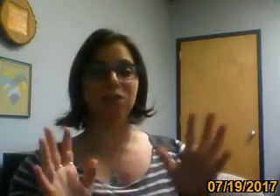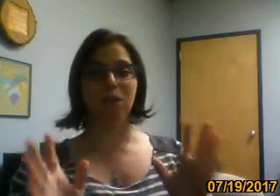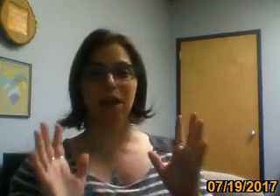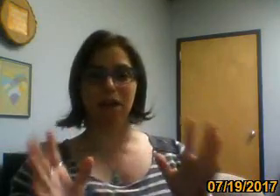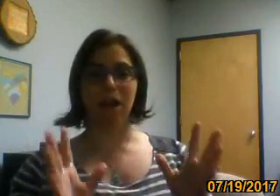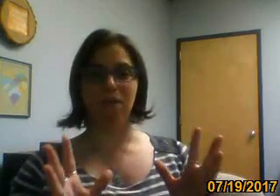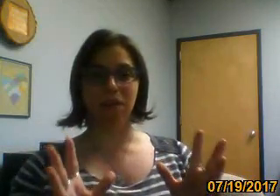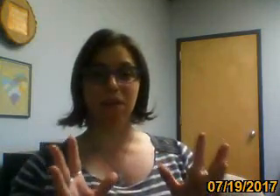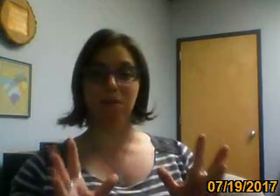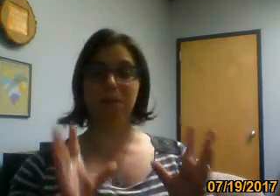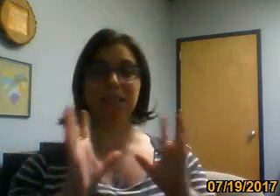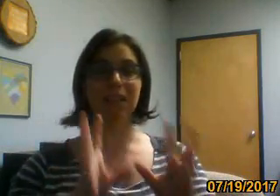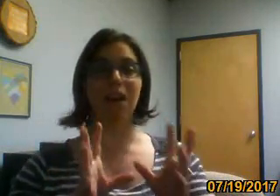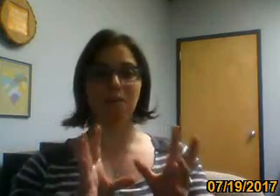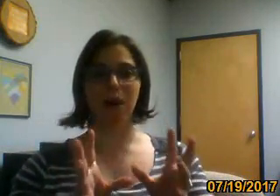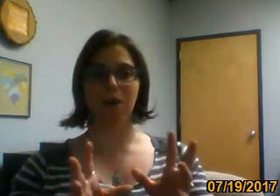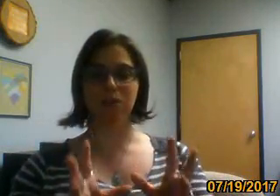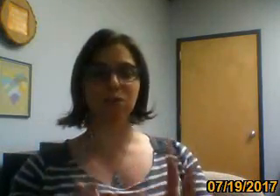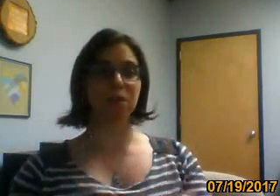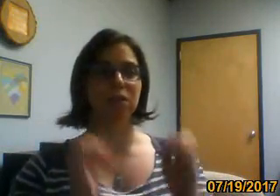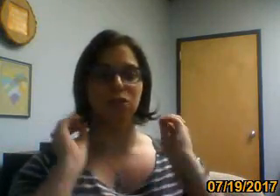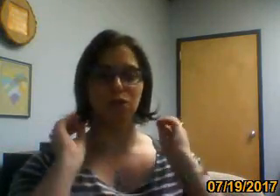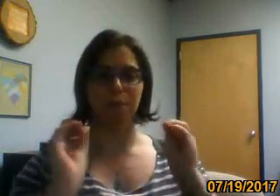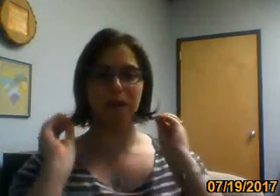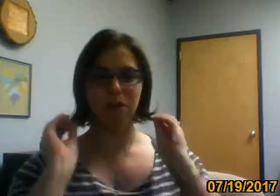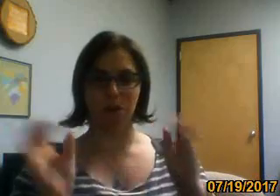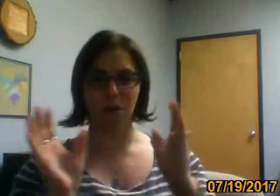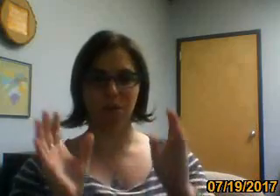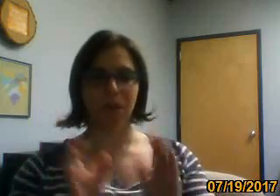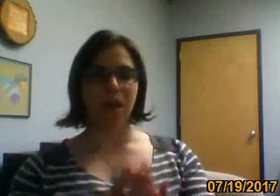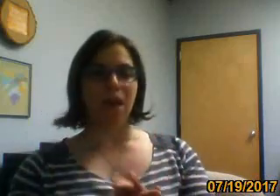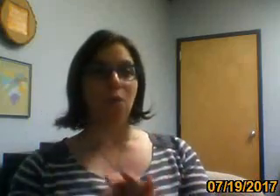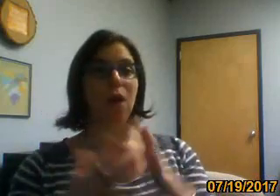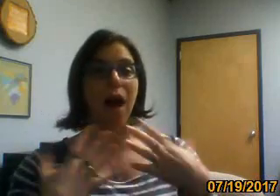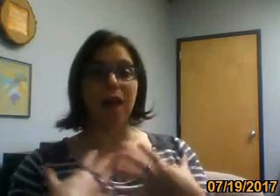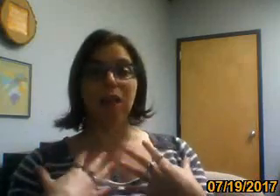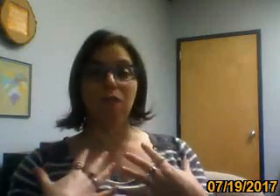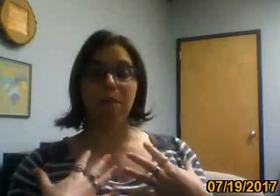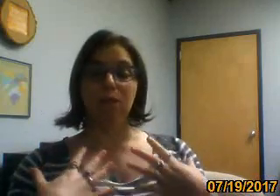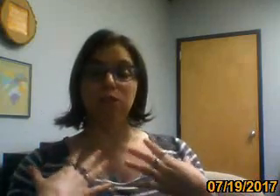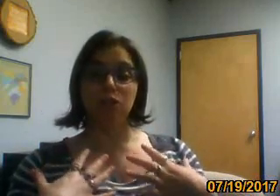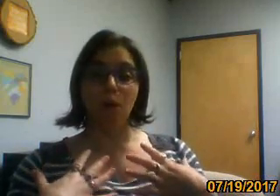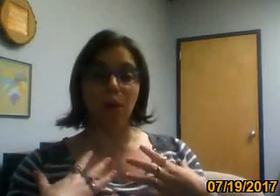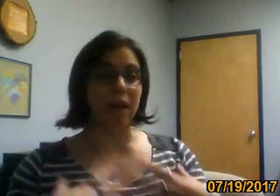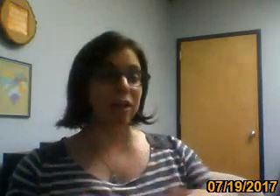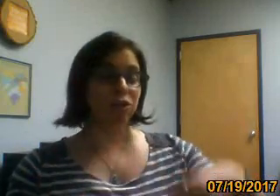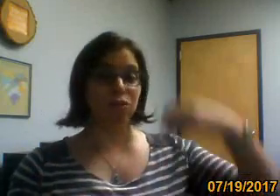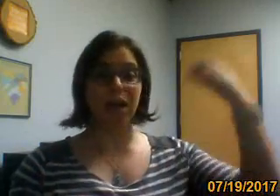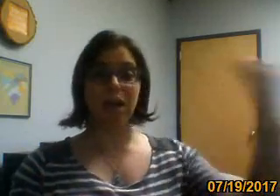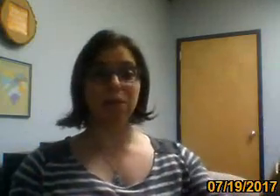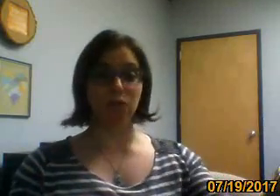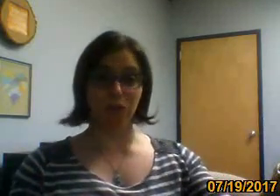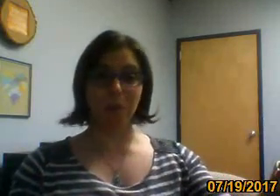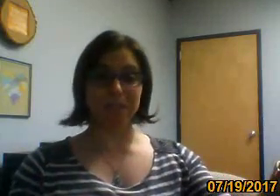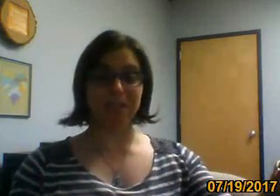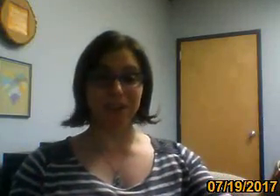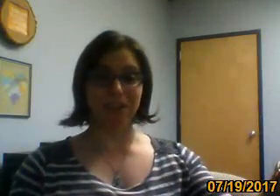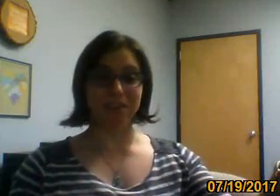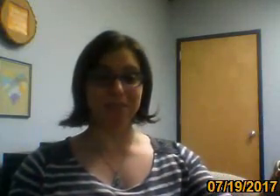that's what a lot of art therapists love about altered books is you make it your own. What I love about sewing is you take a bunch of raw material